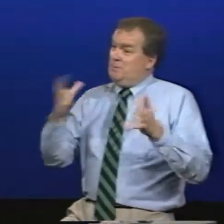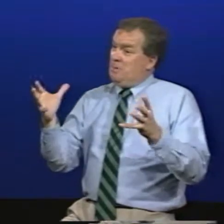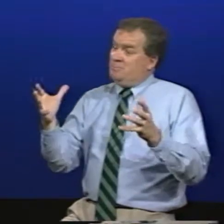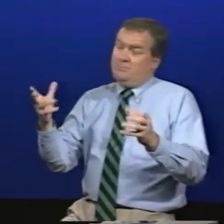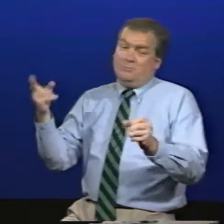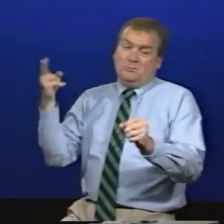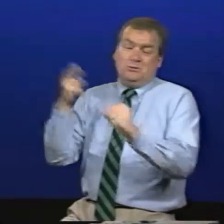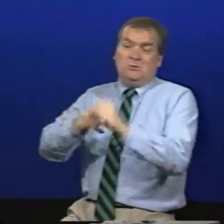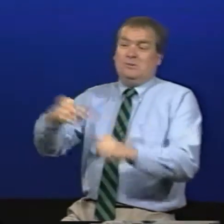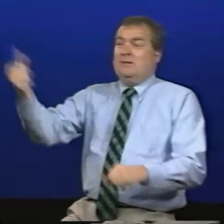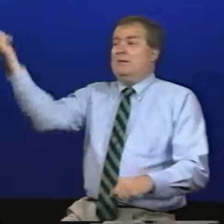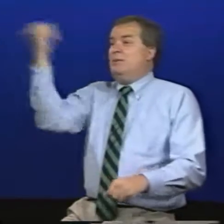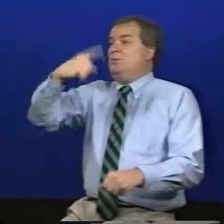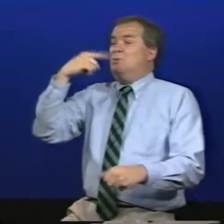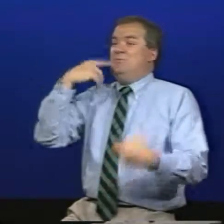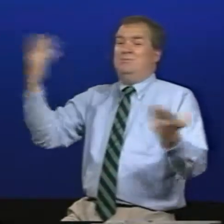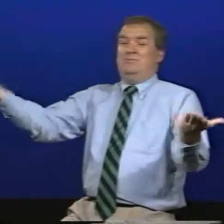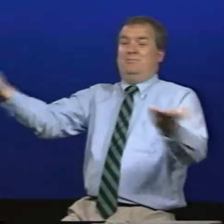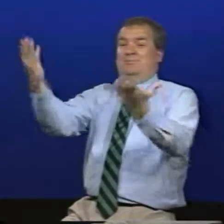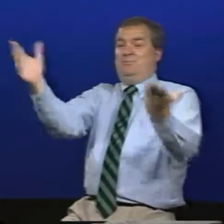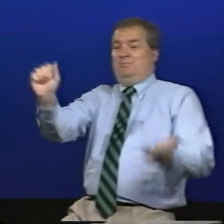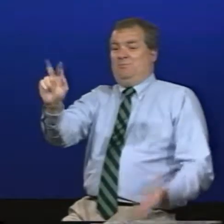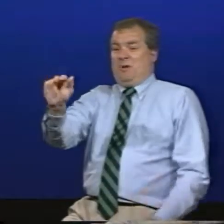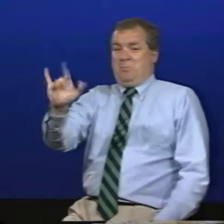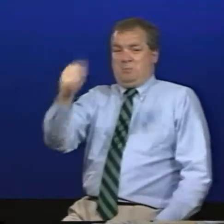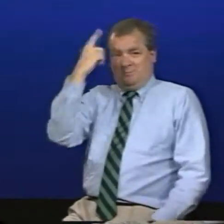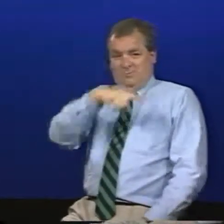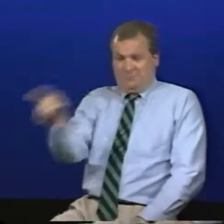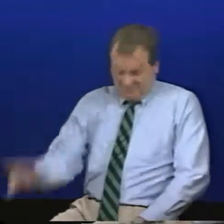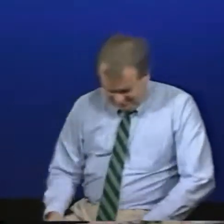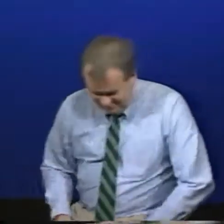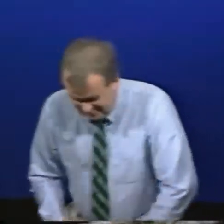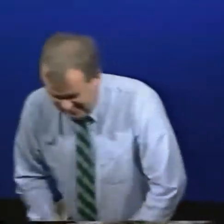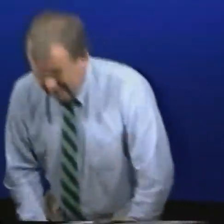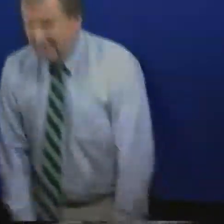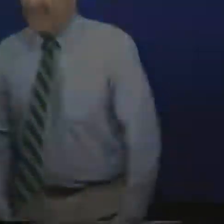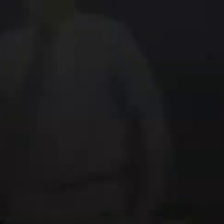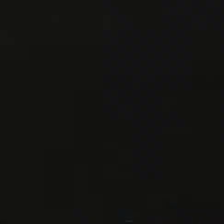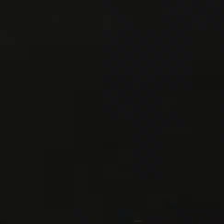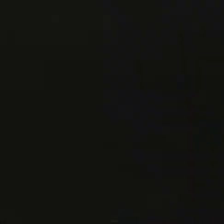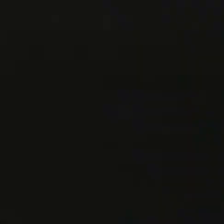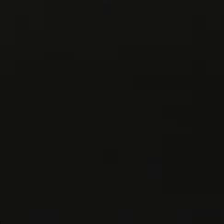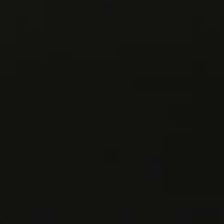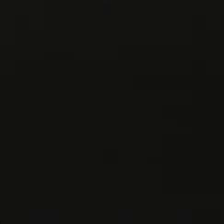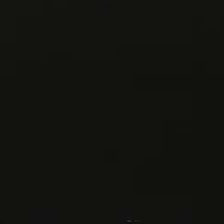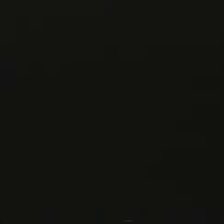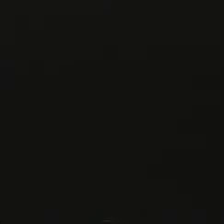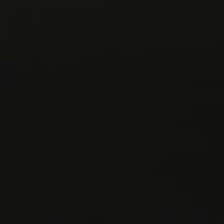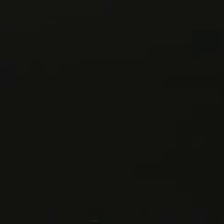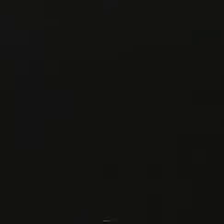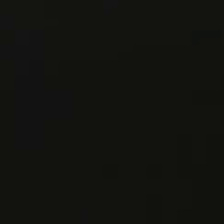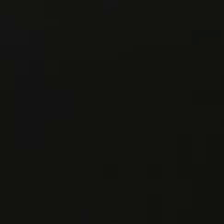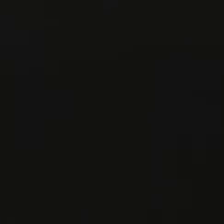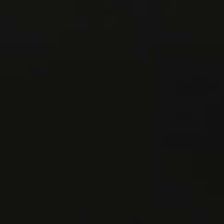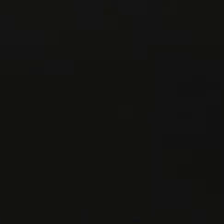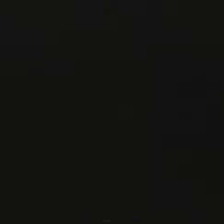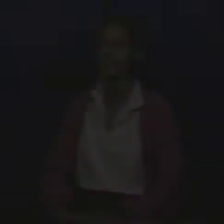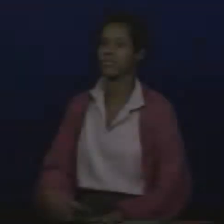and let me encourage you that if you want to go and play basketball I hope that you'll take any opportunities that become available